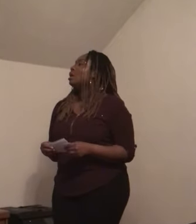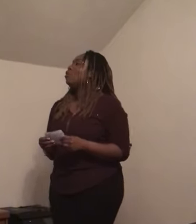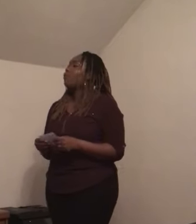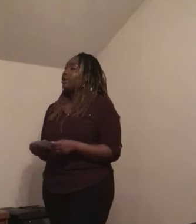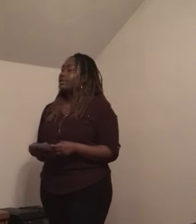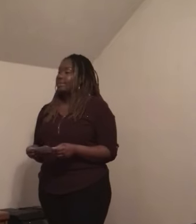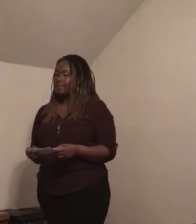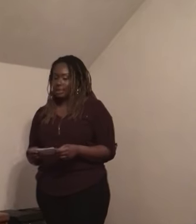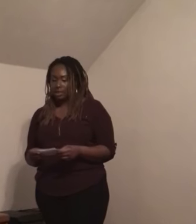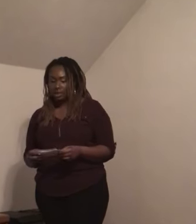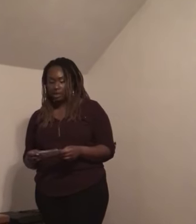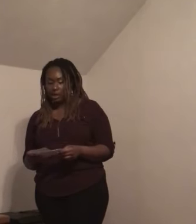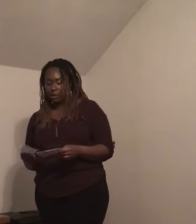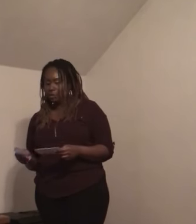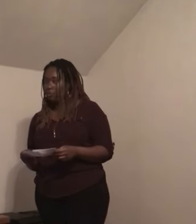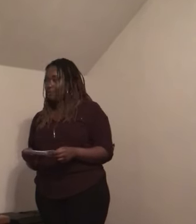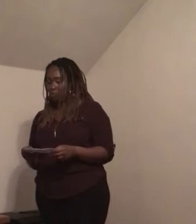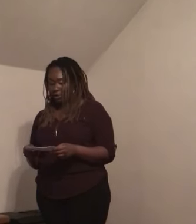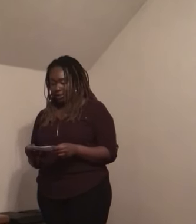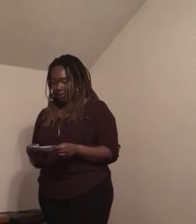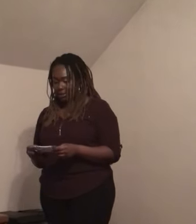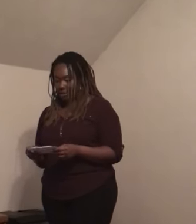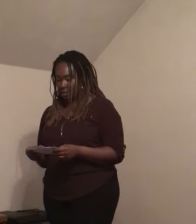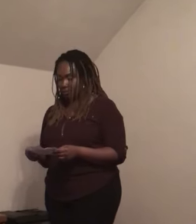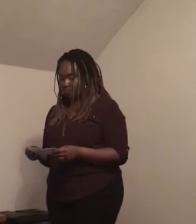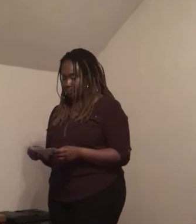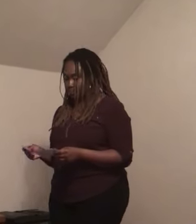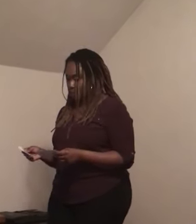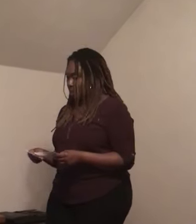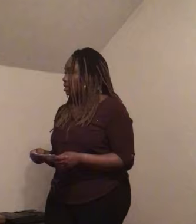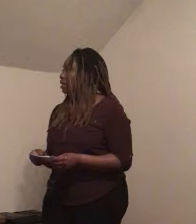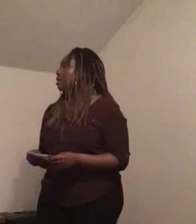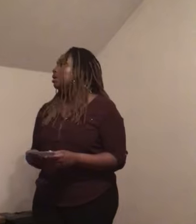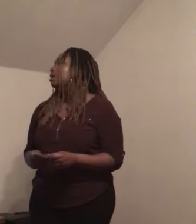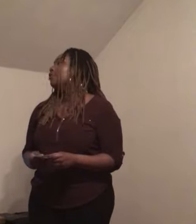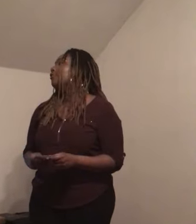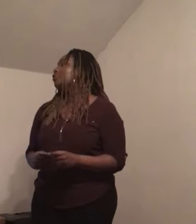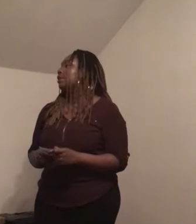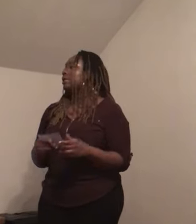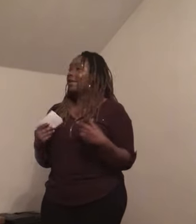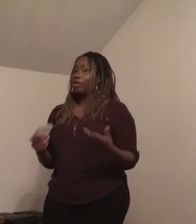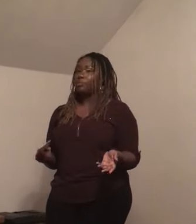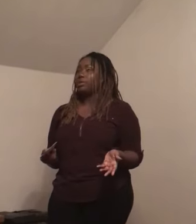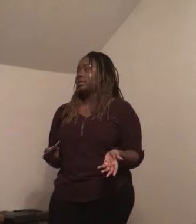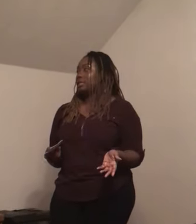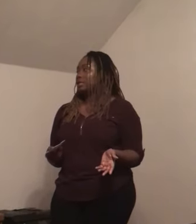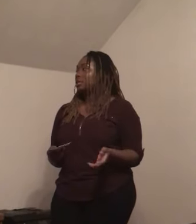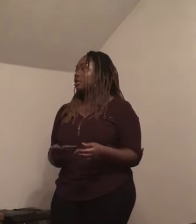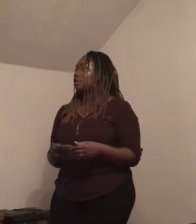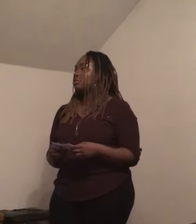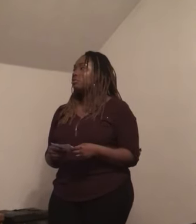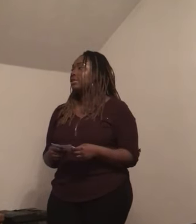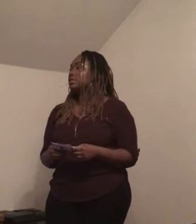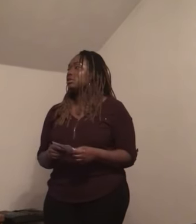Awareness. So, with awareness for the deaf community, according to